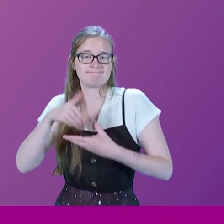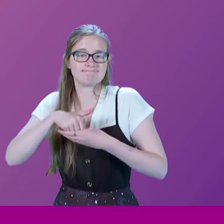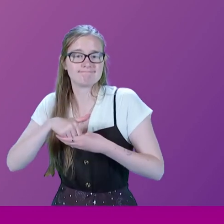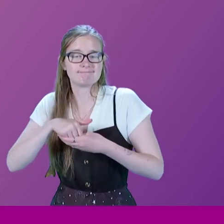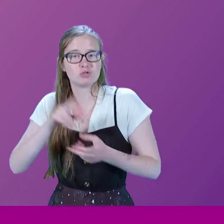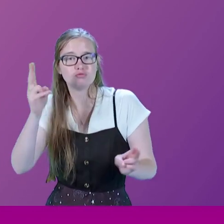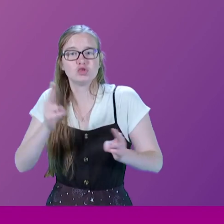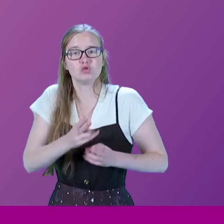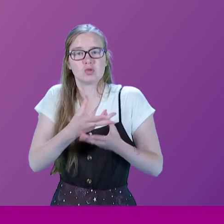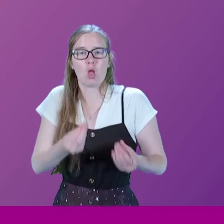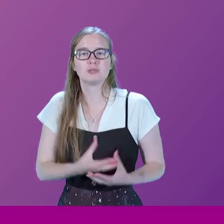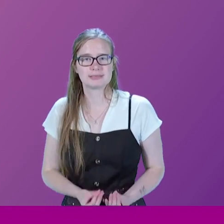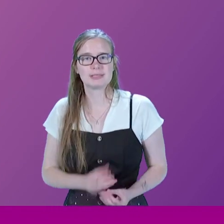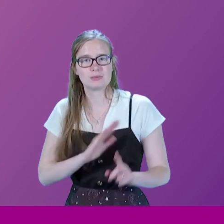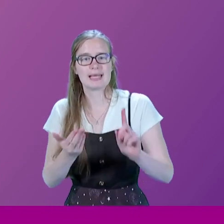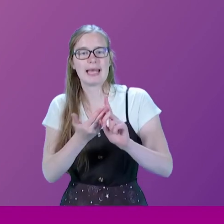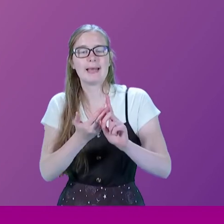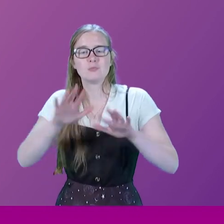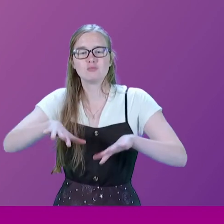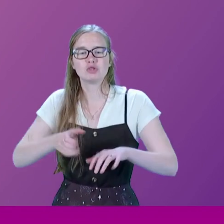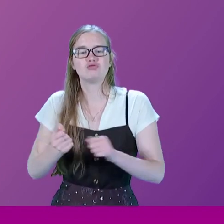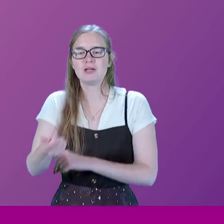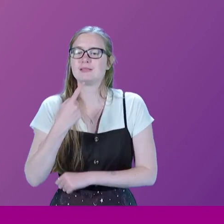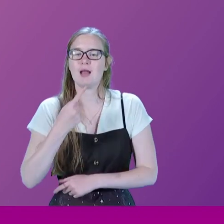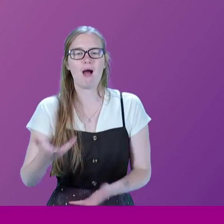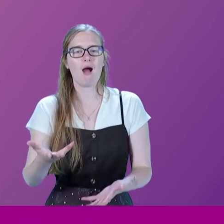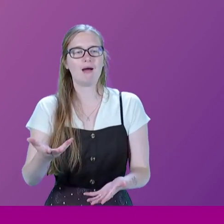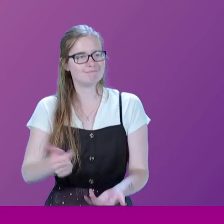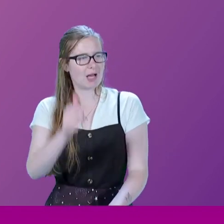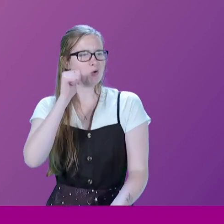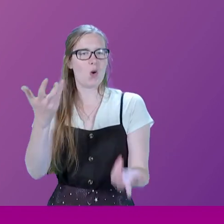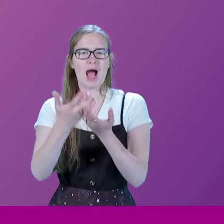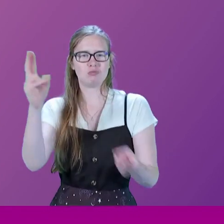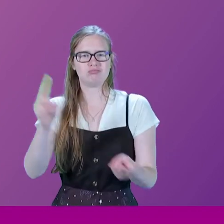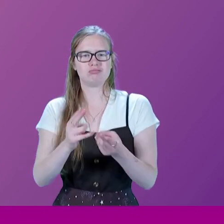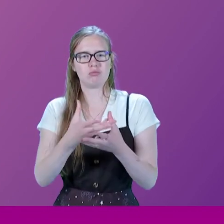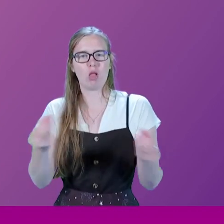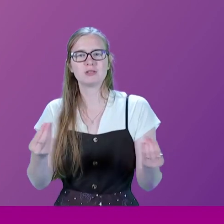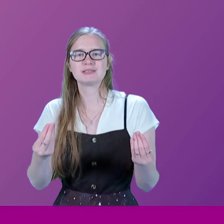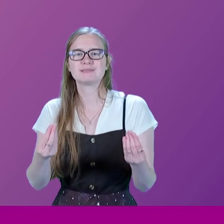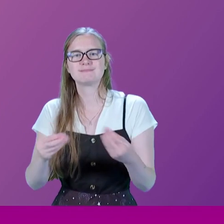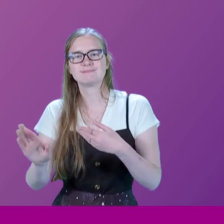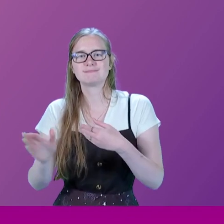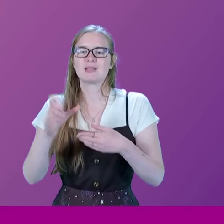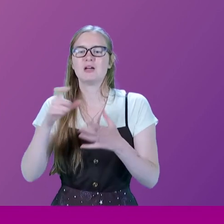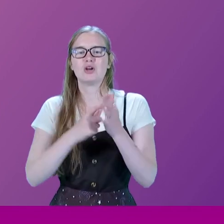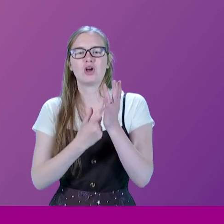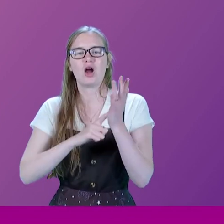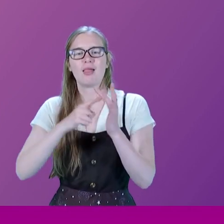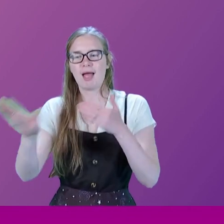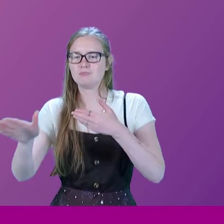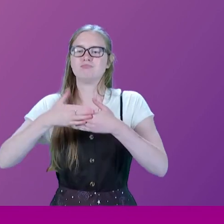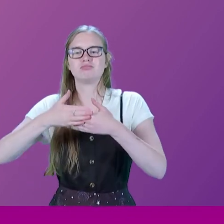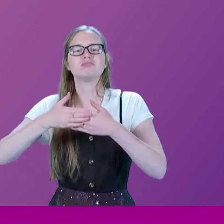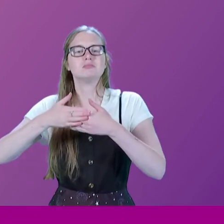reduce its losses. And so British Rail said, ha ha, one way we can reduce our losses is by closing the loss making settled to Carlisle